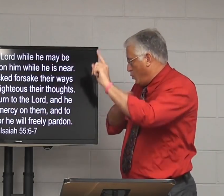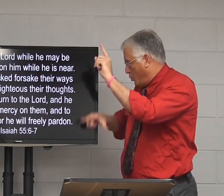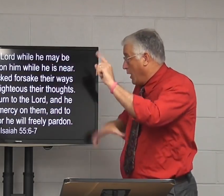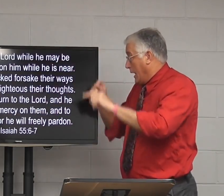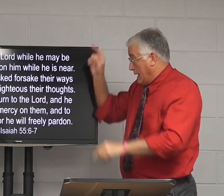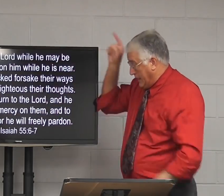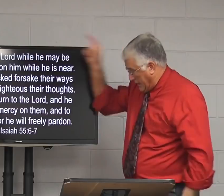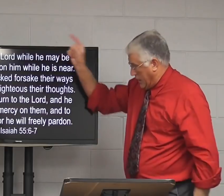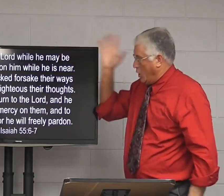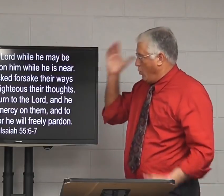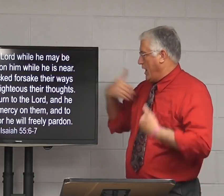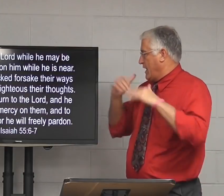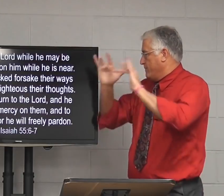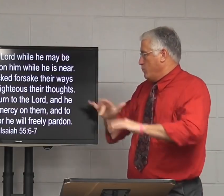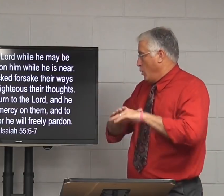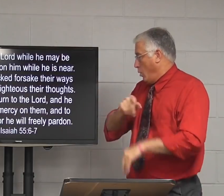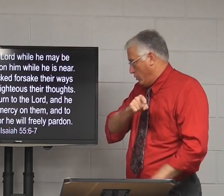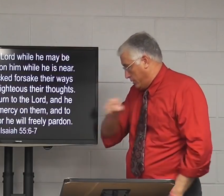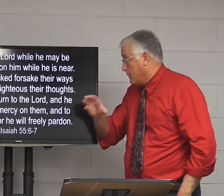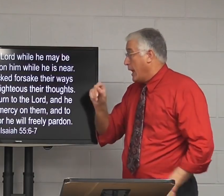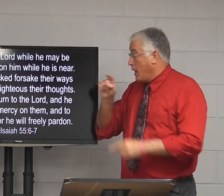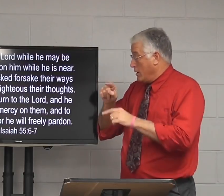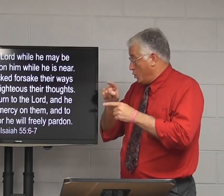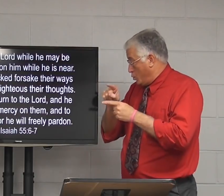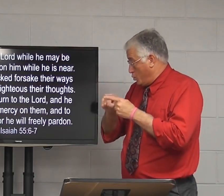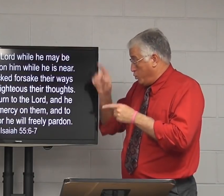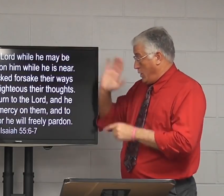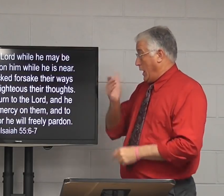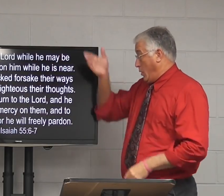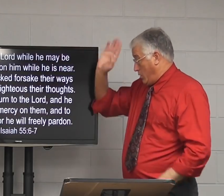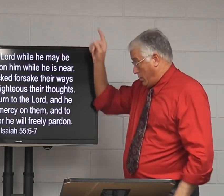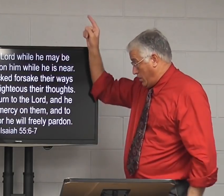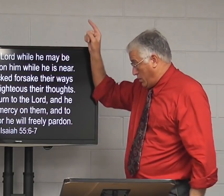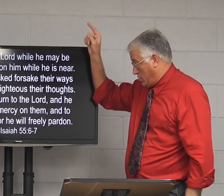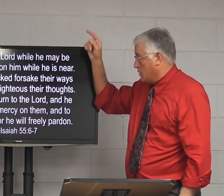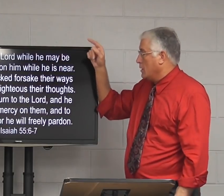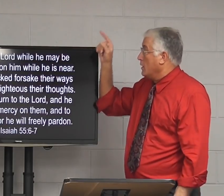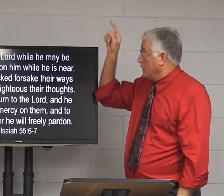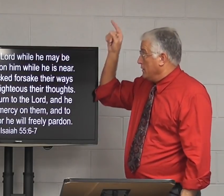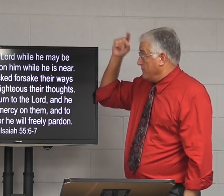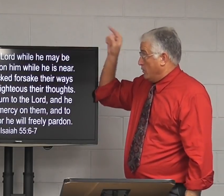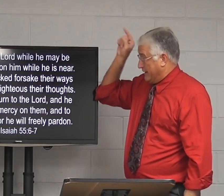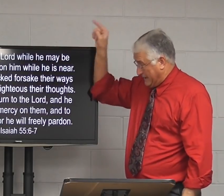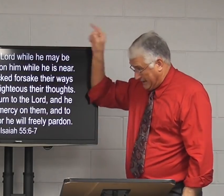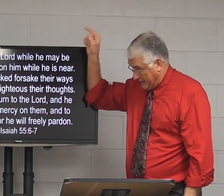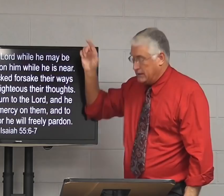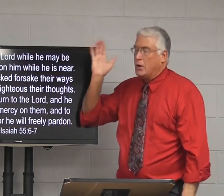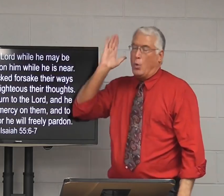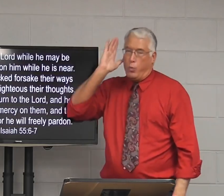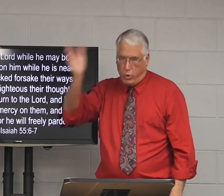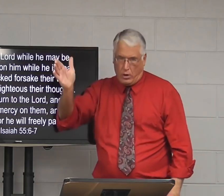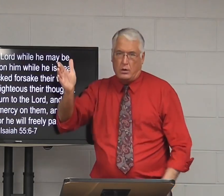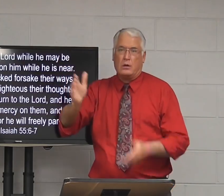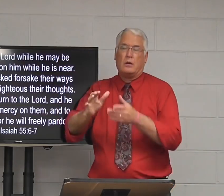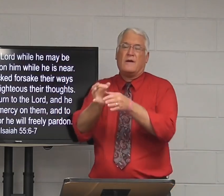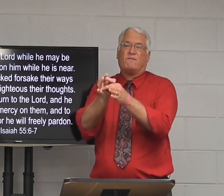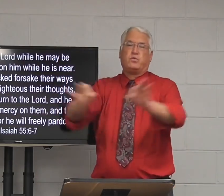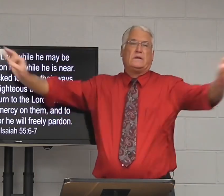to the Lord, and he will have mercy on them. And to our God, he will freely